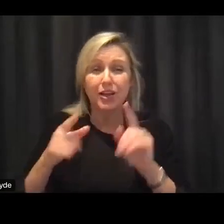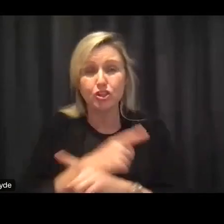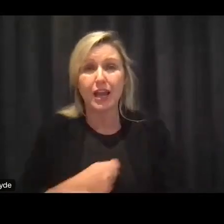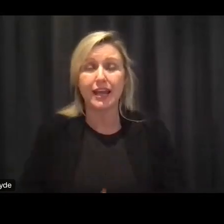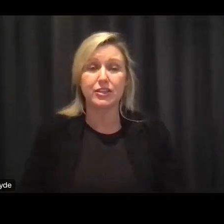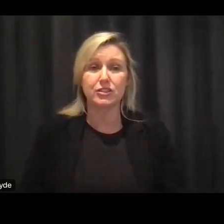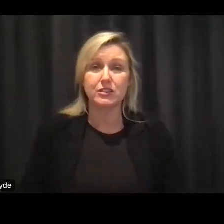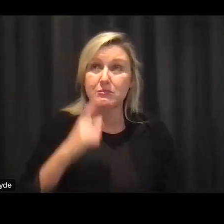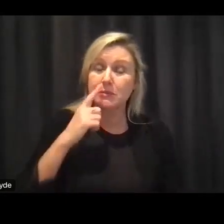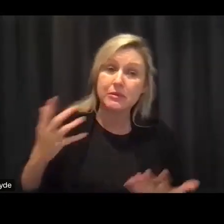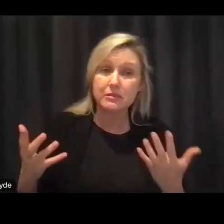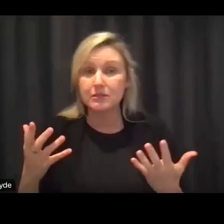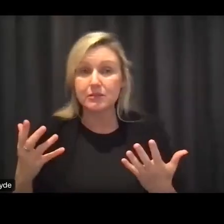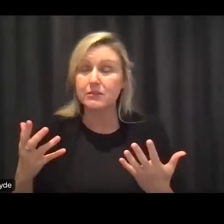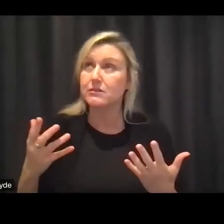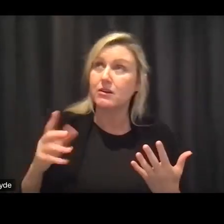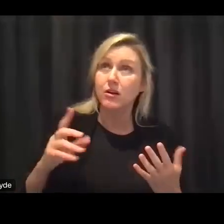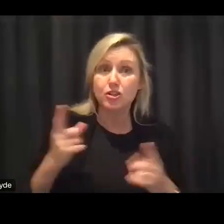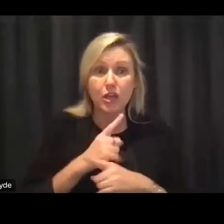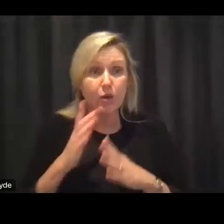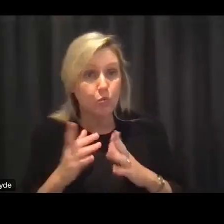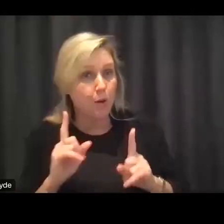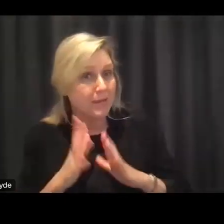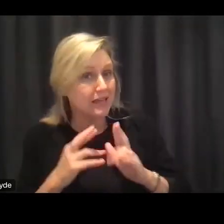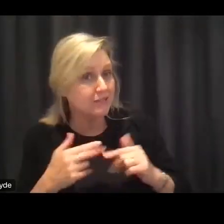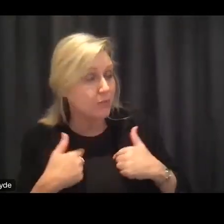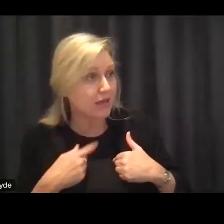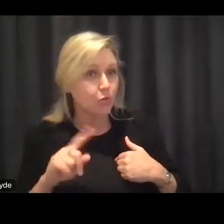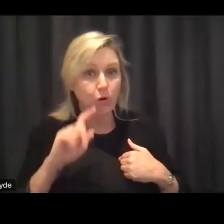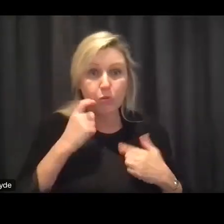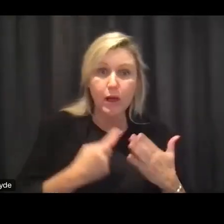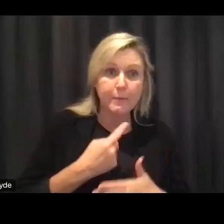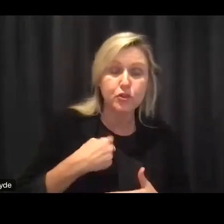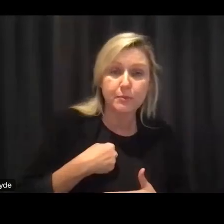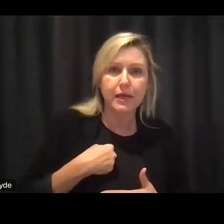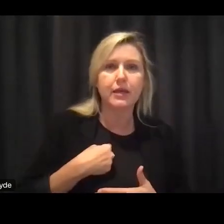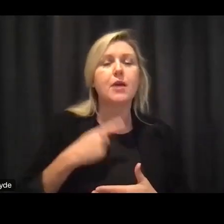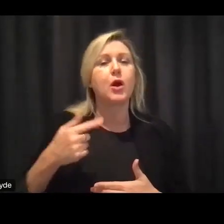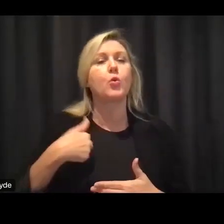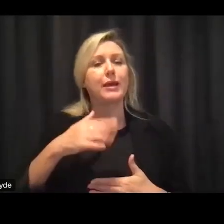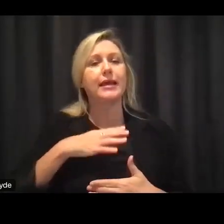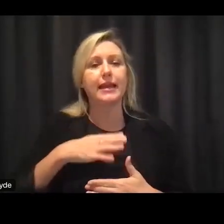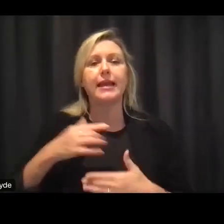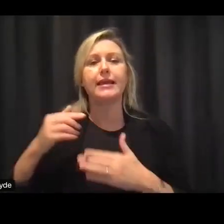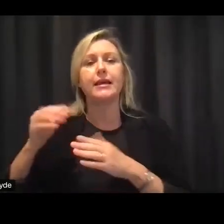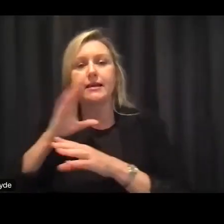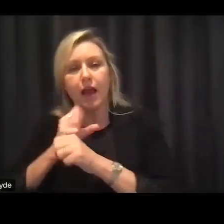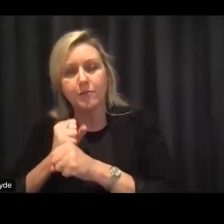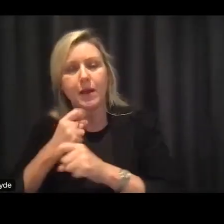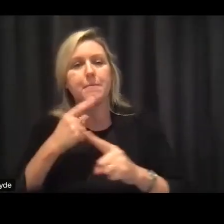placed as a result of change and i know that it needs to be done through co-design and empowerment